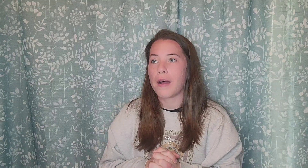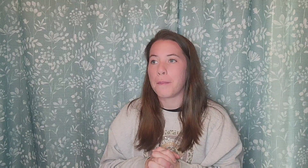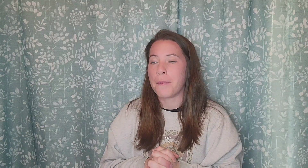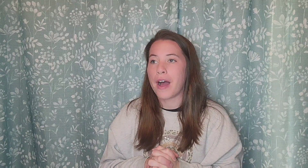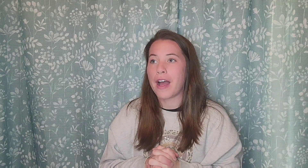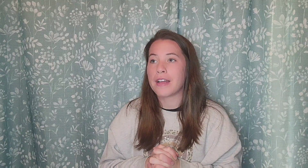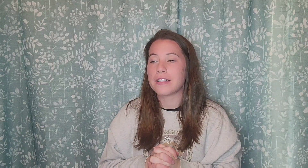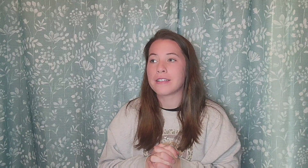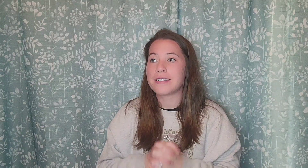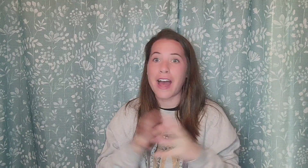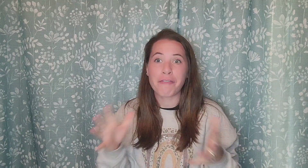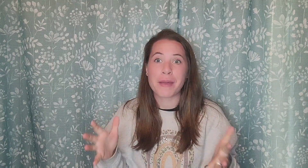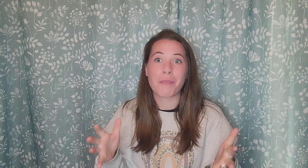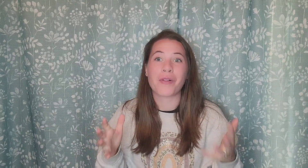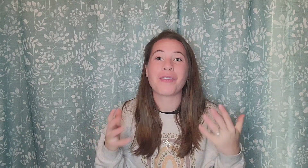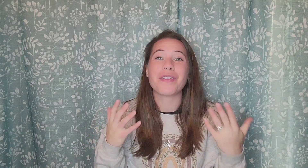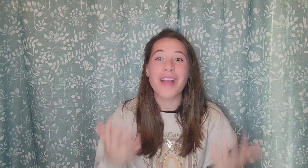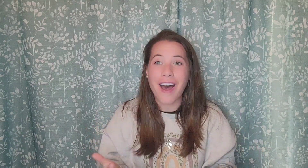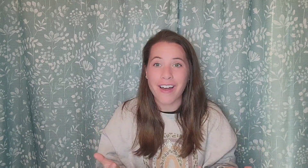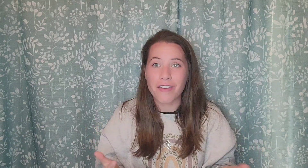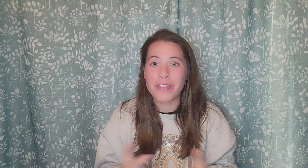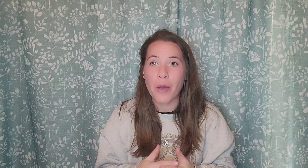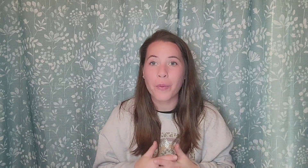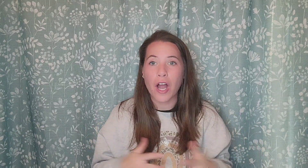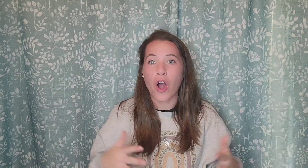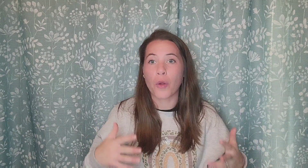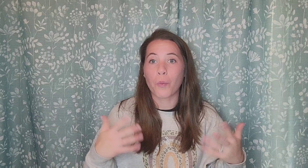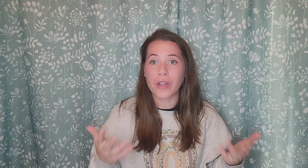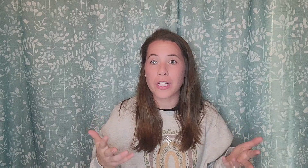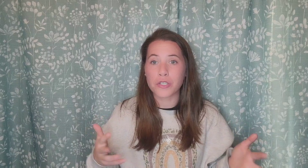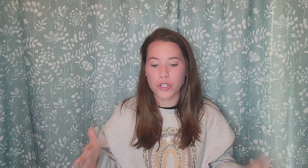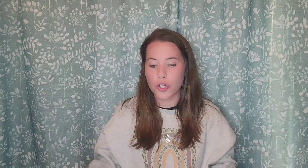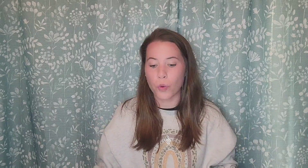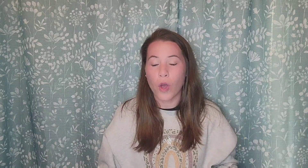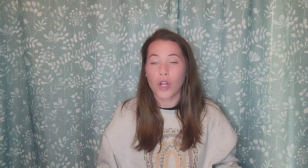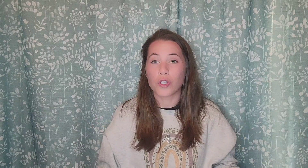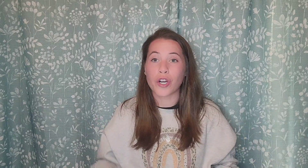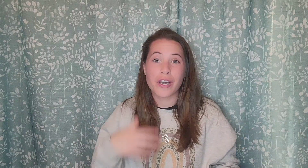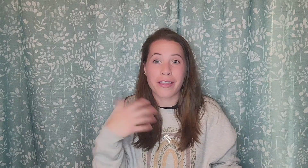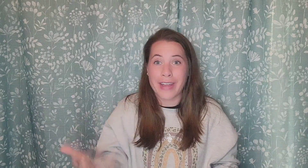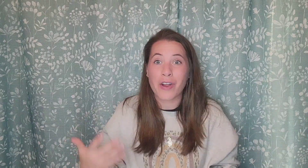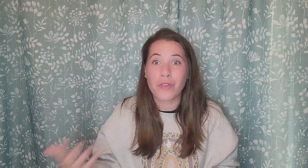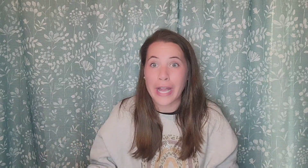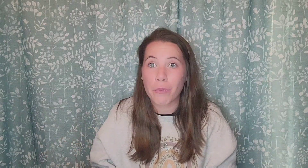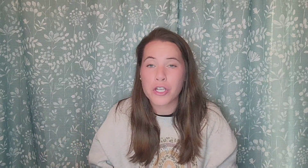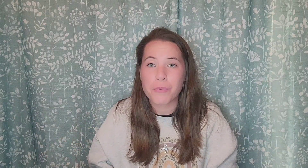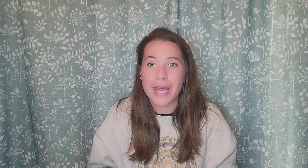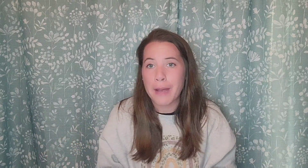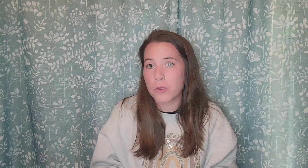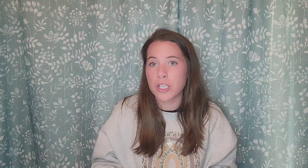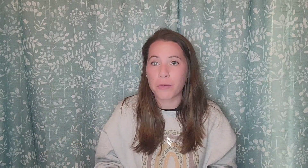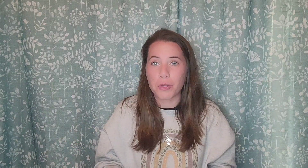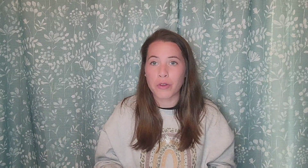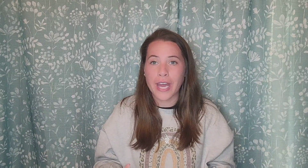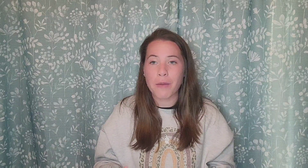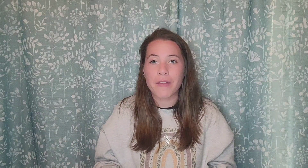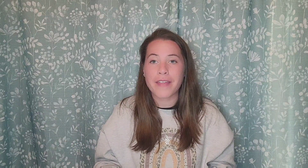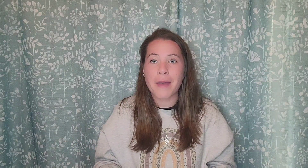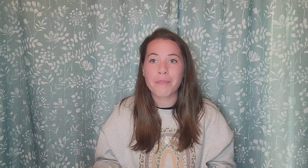deaf people love that we are willing to learn their language and be able to communicate with them.